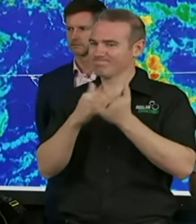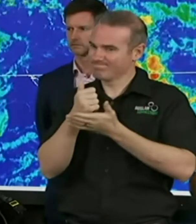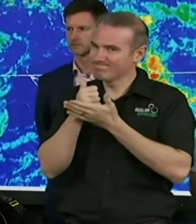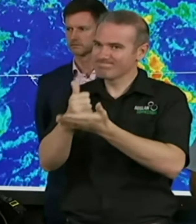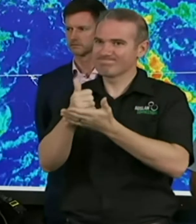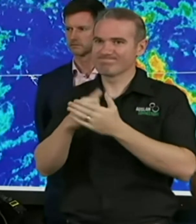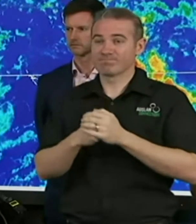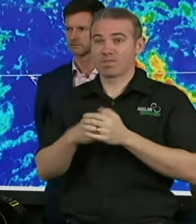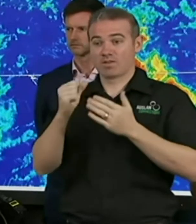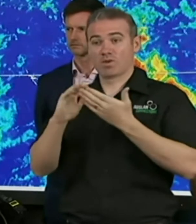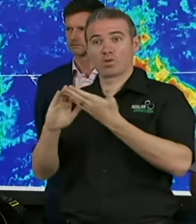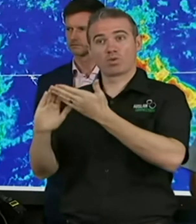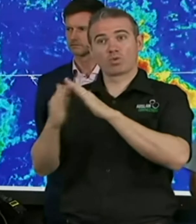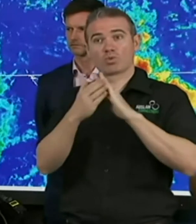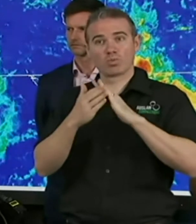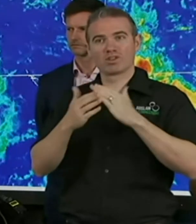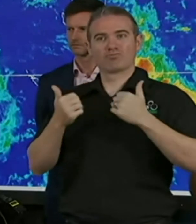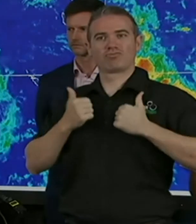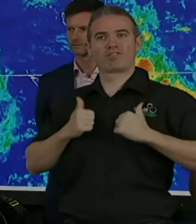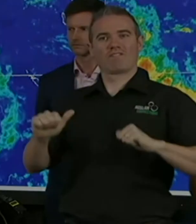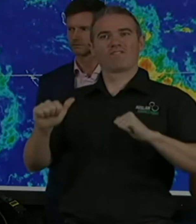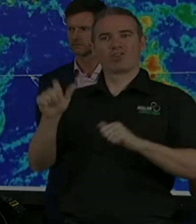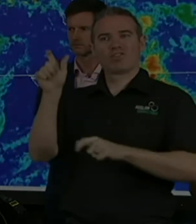officers getting into these communities as quickly as possible.